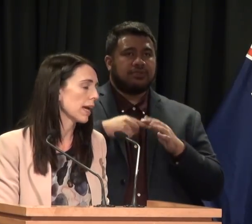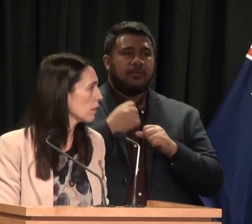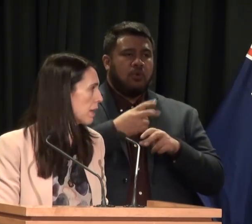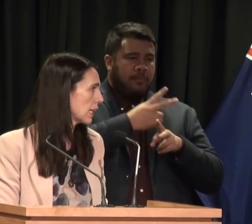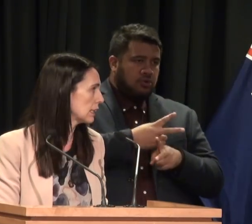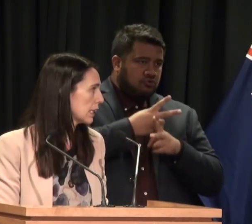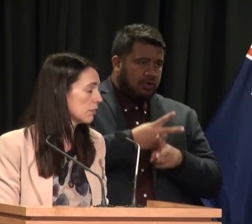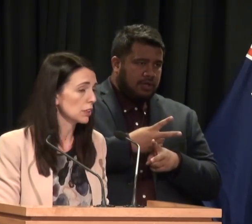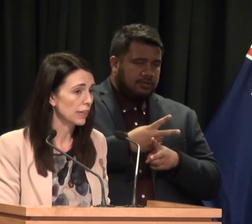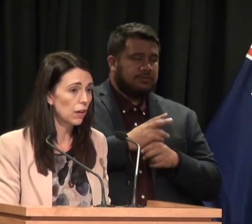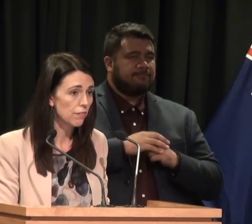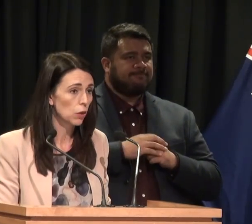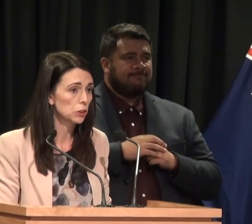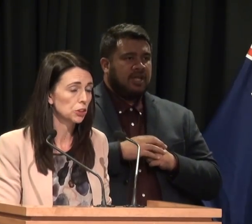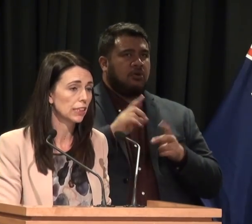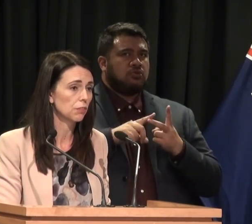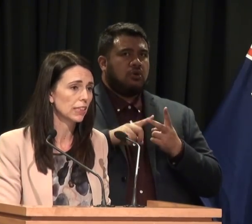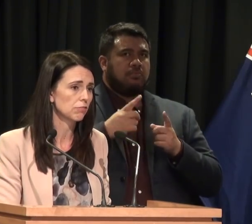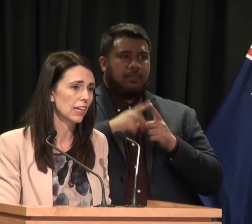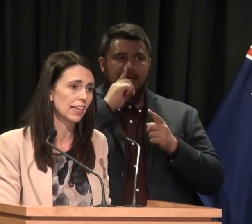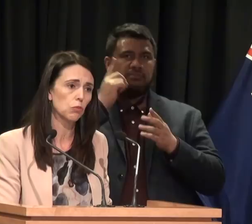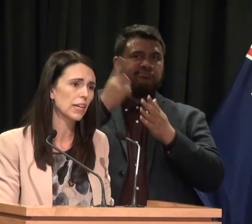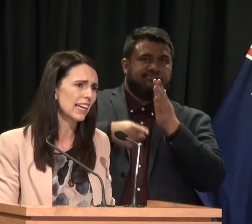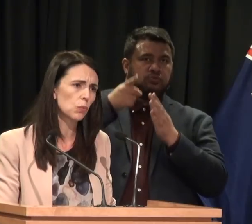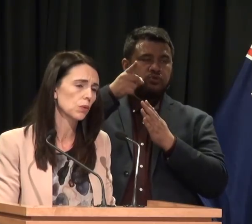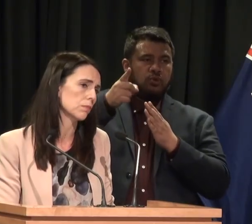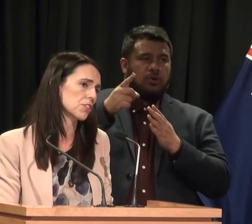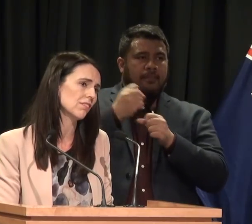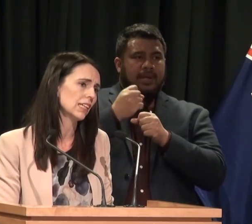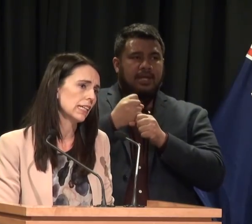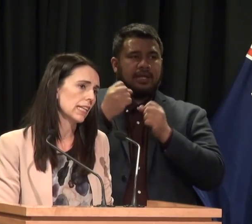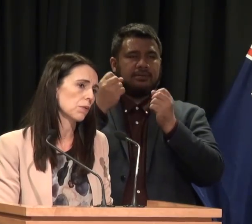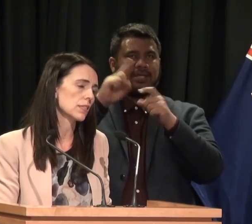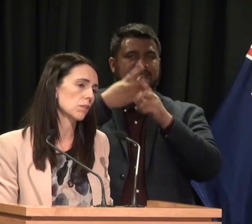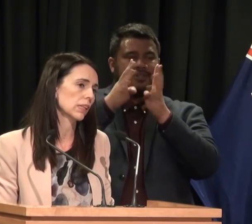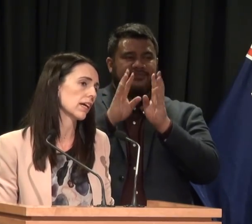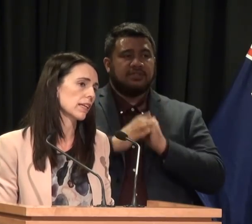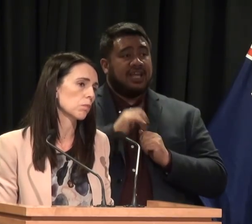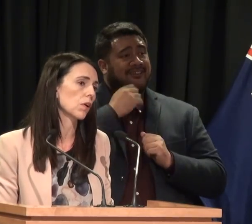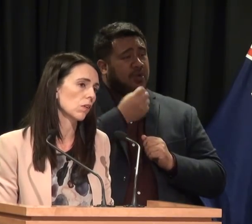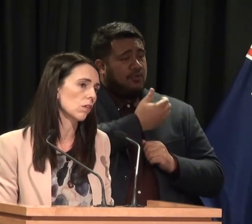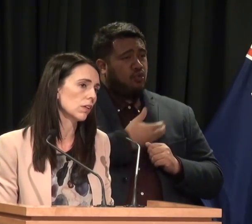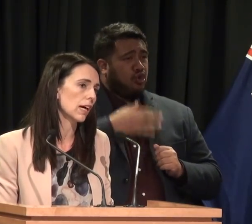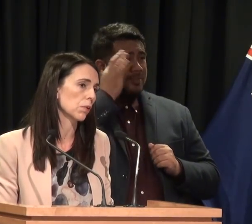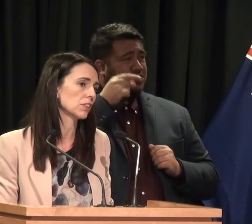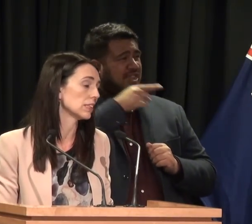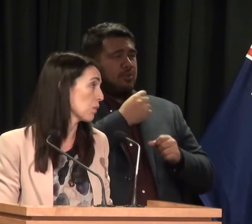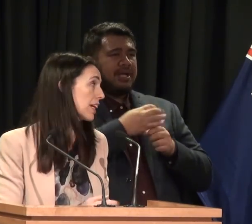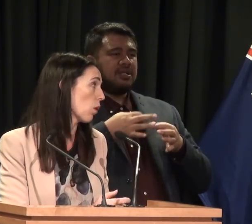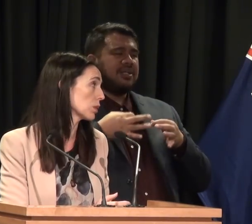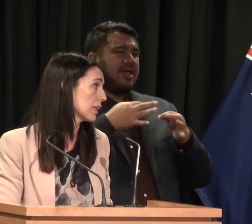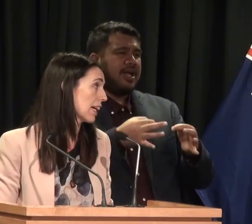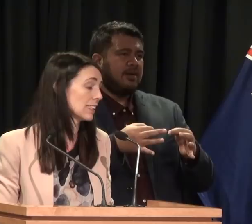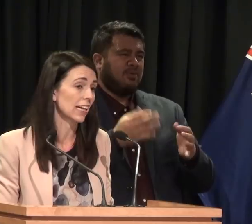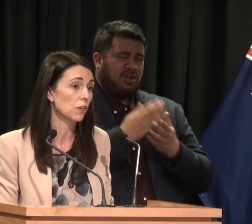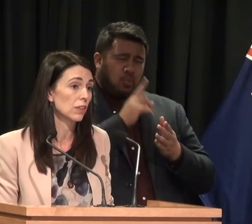with bank and bank executives. So we now have the opportunity to rectify that. If we had a Royal Commission, that would simply, I think, prolong a process that